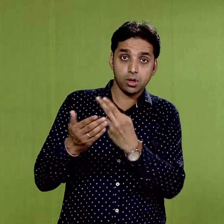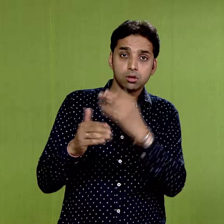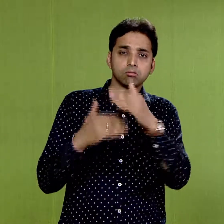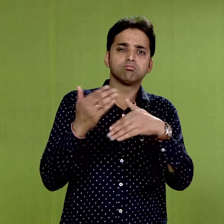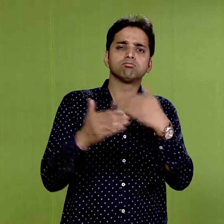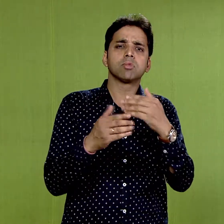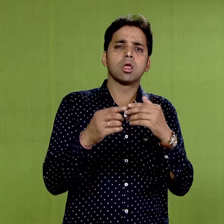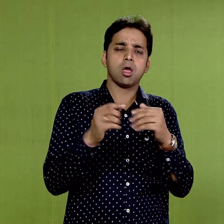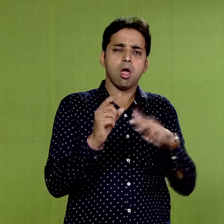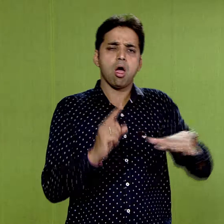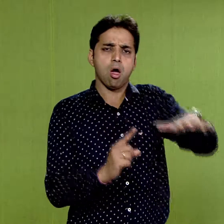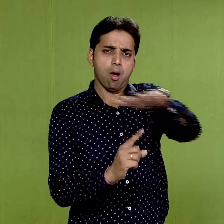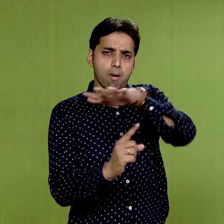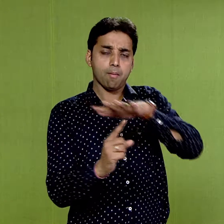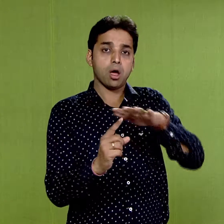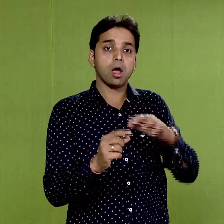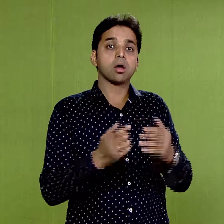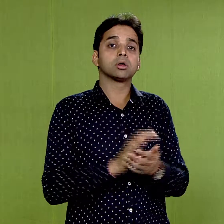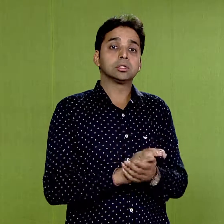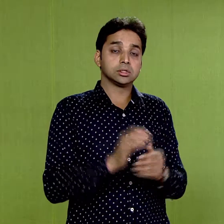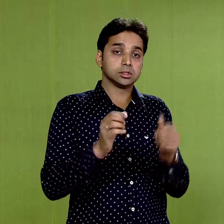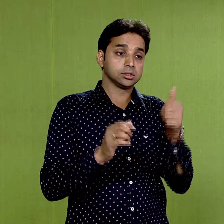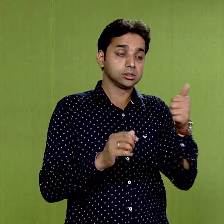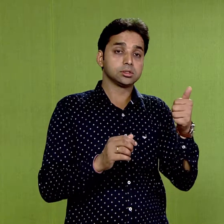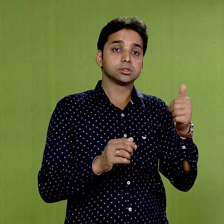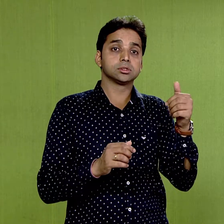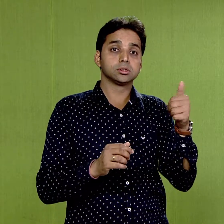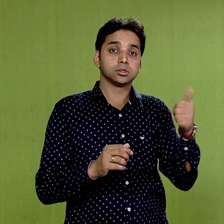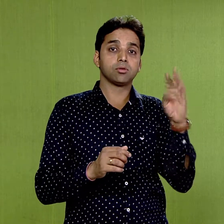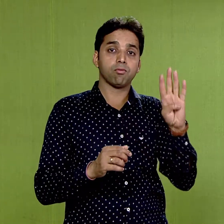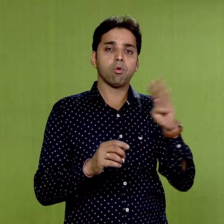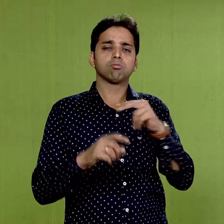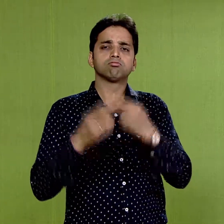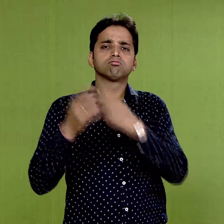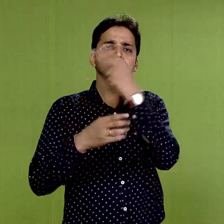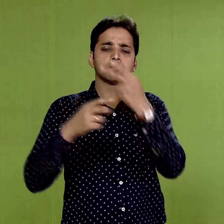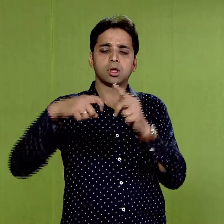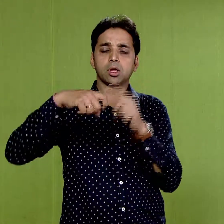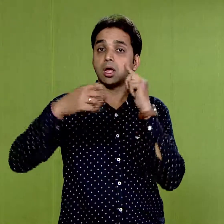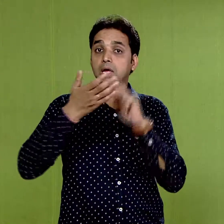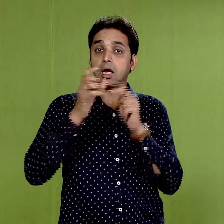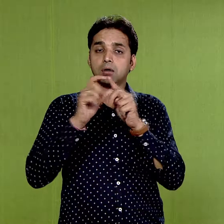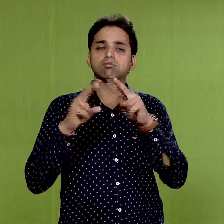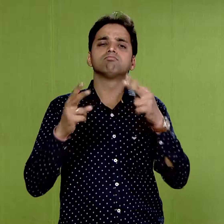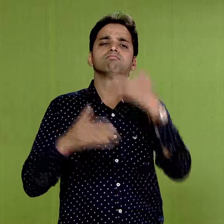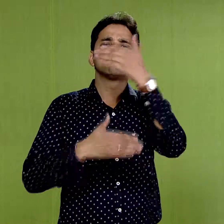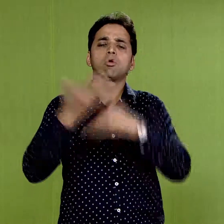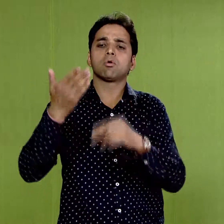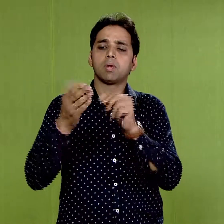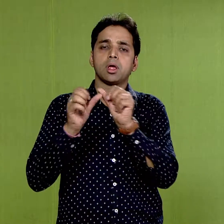64 kinds of arts and says that it was based